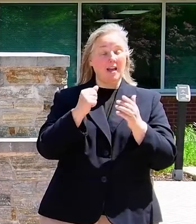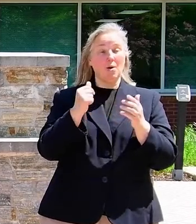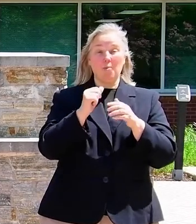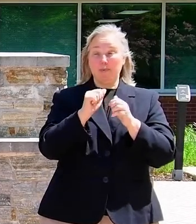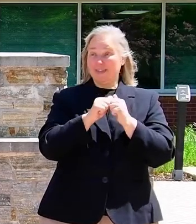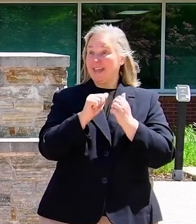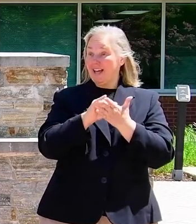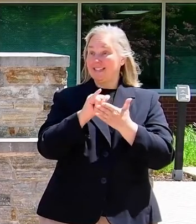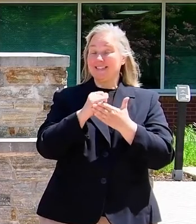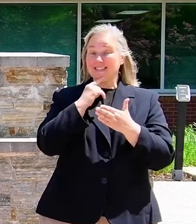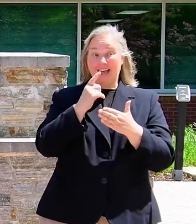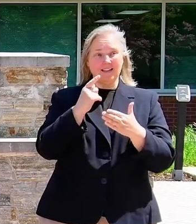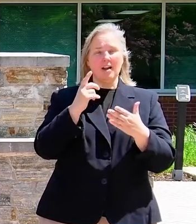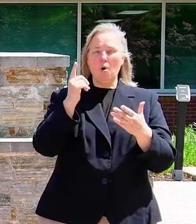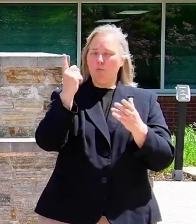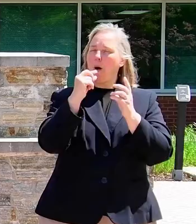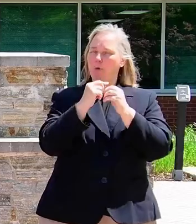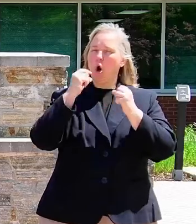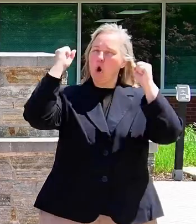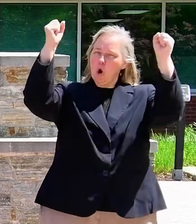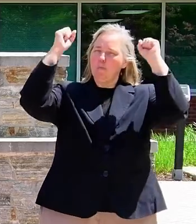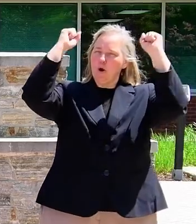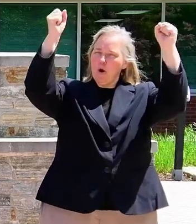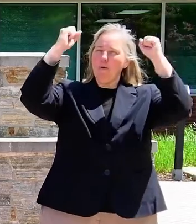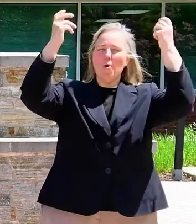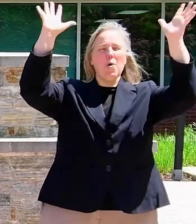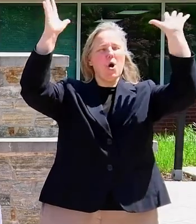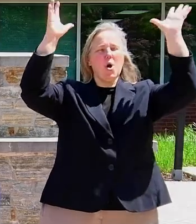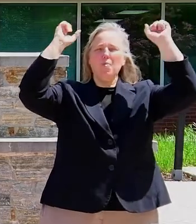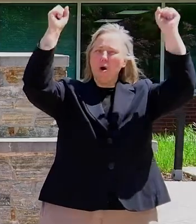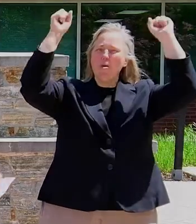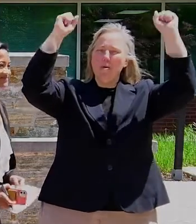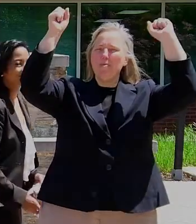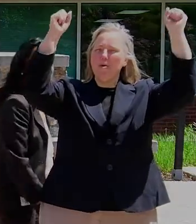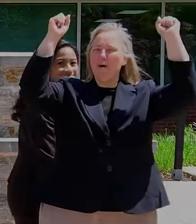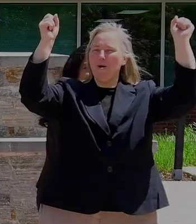and join us here on the stage as we conclude. Thank you.